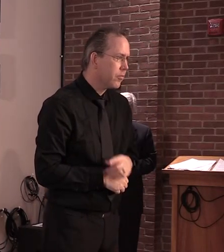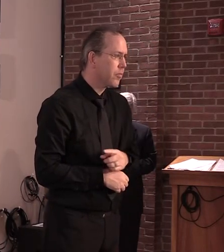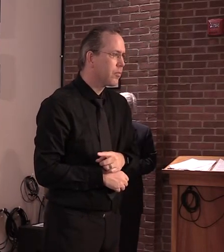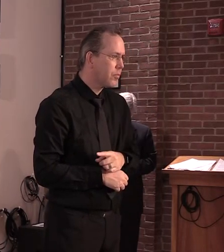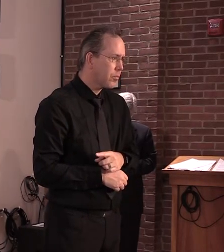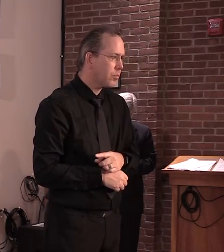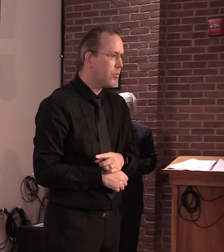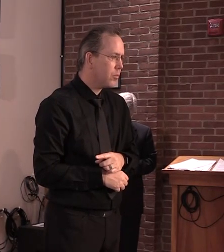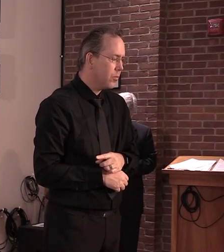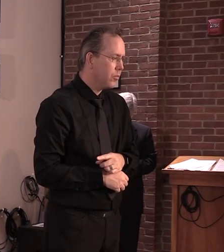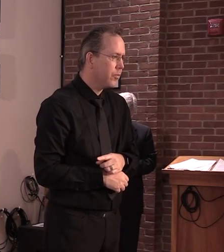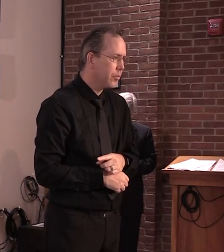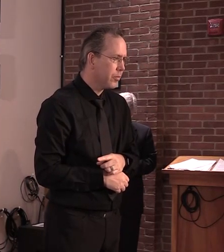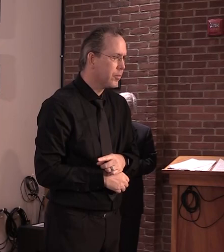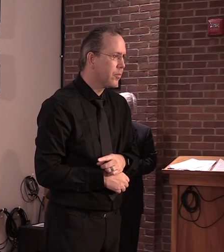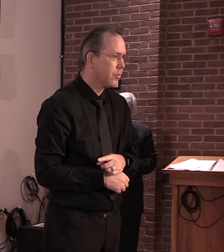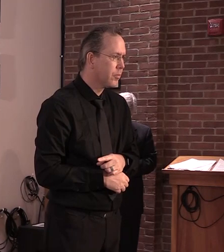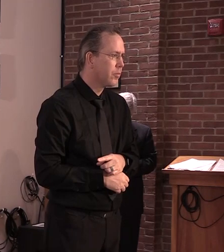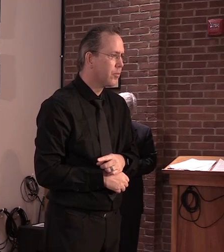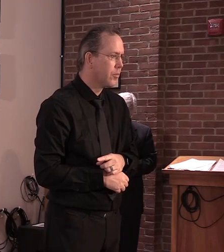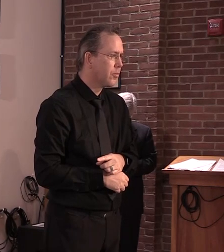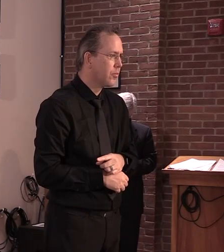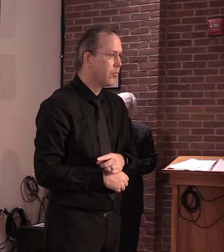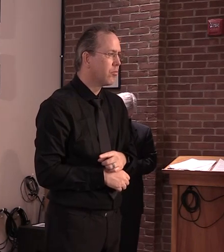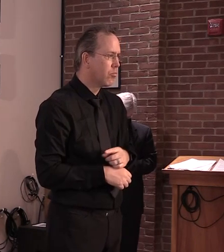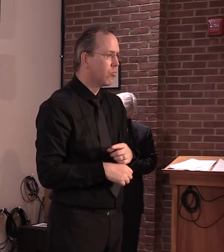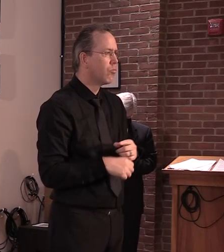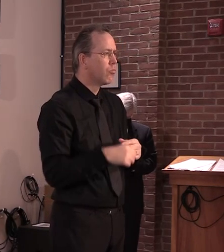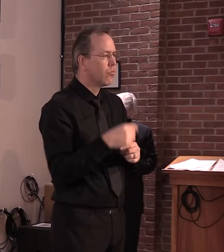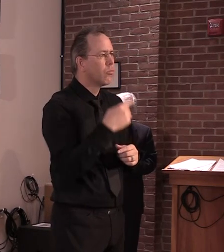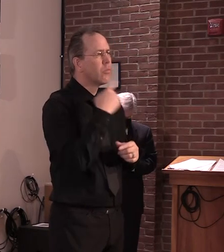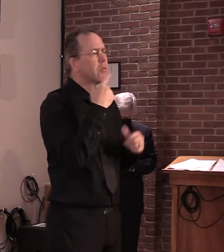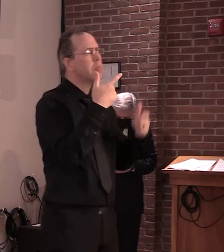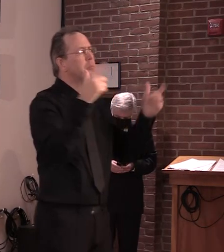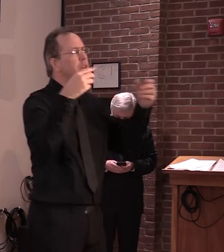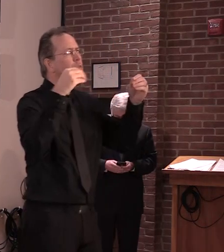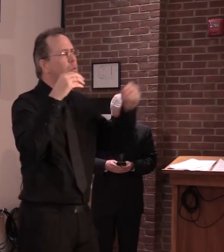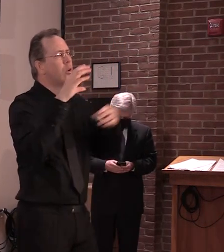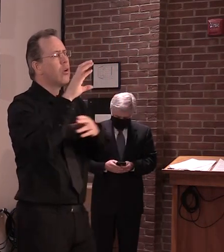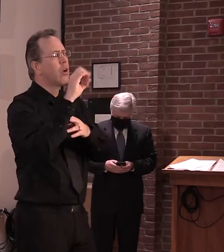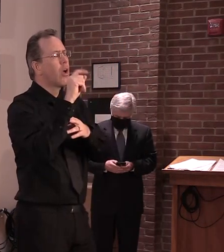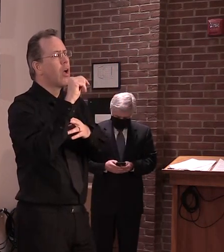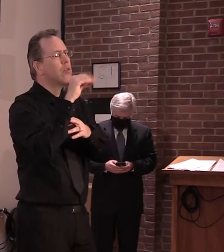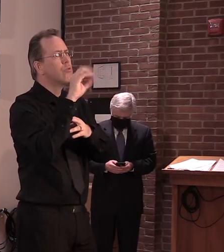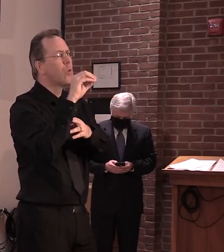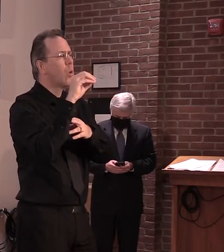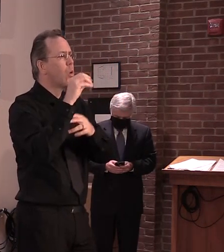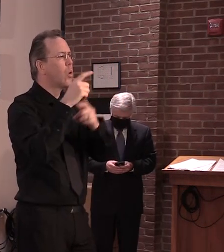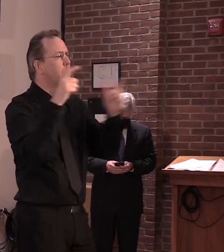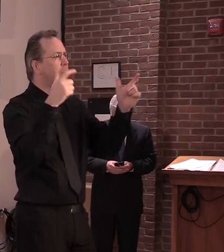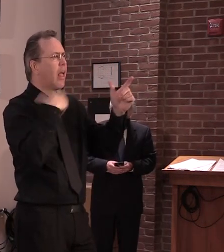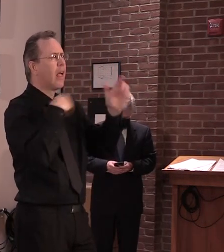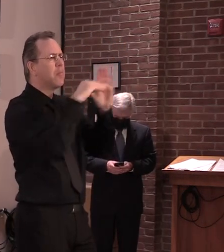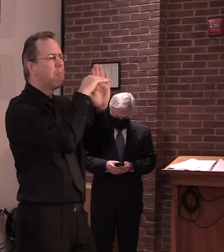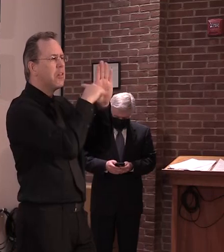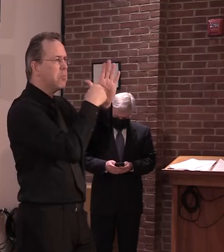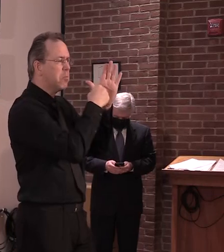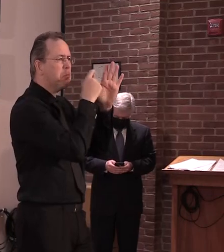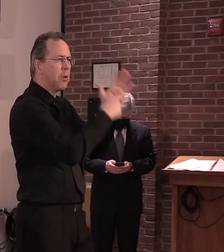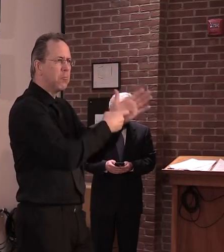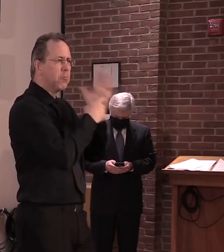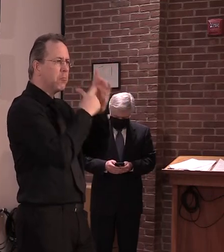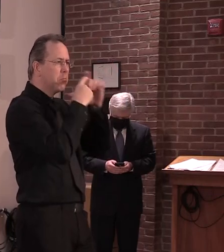instituted its own mask policy, but a customer who wants a shop there refuses to put one on because it's not mandated?